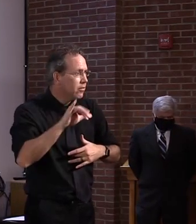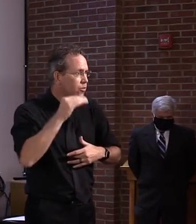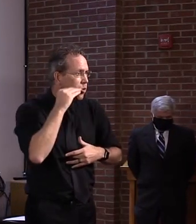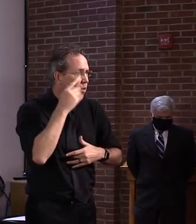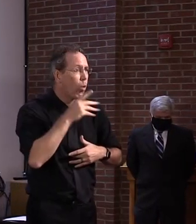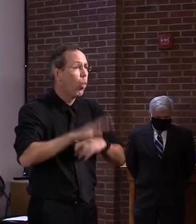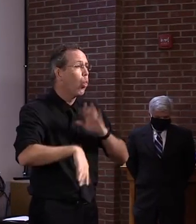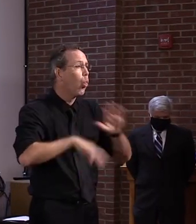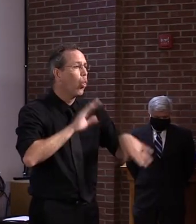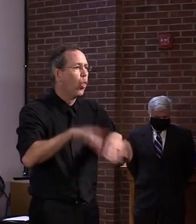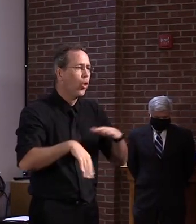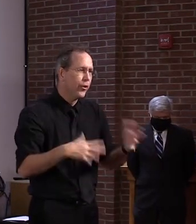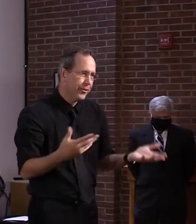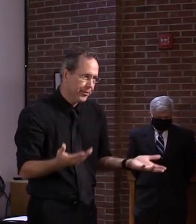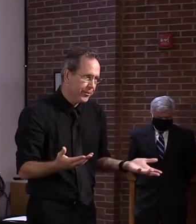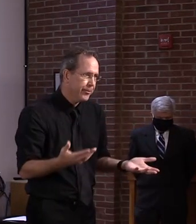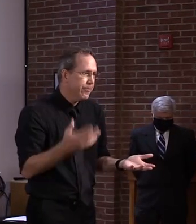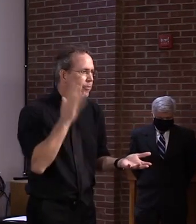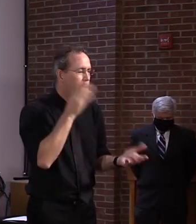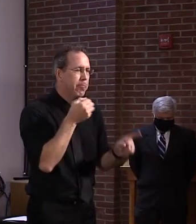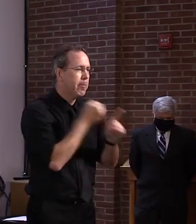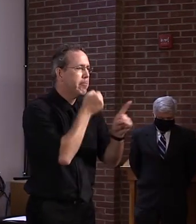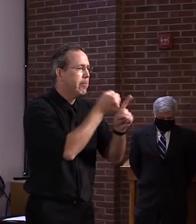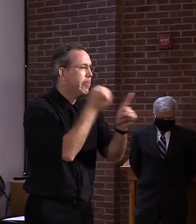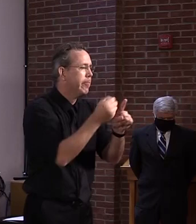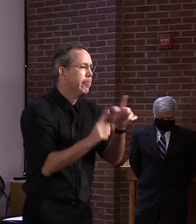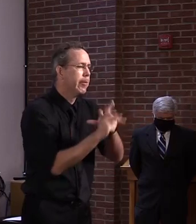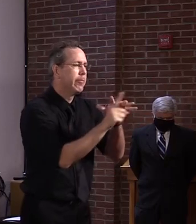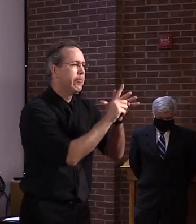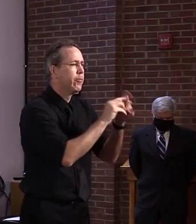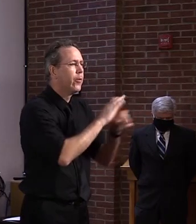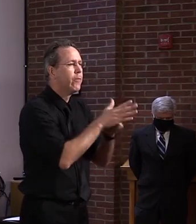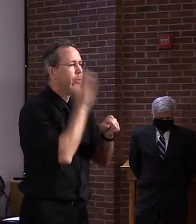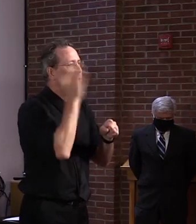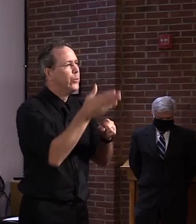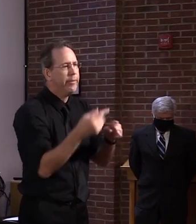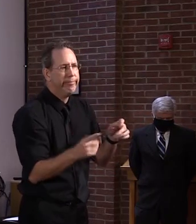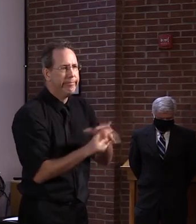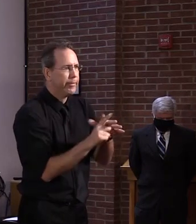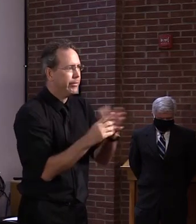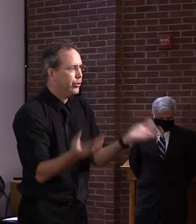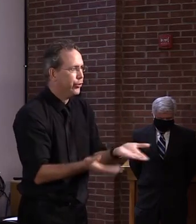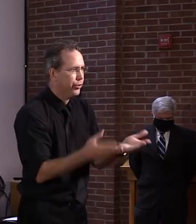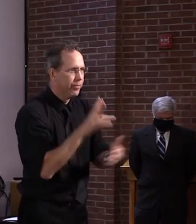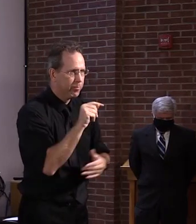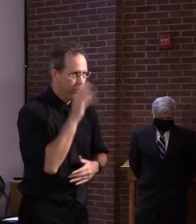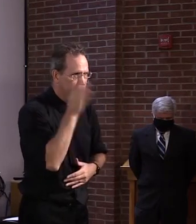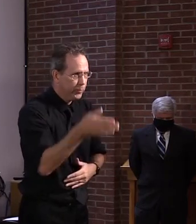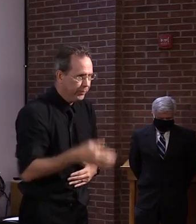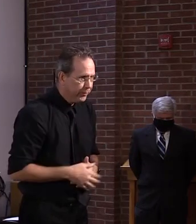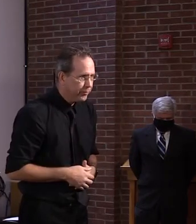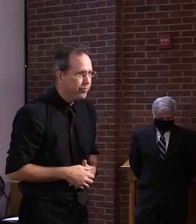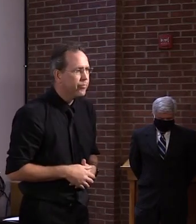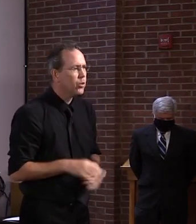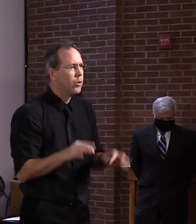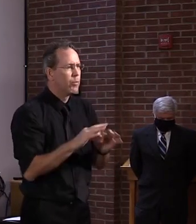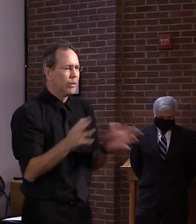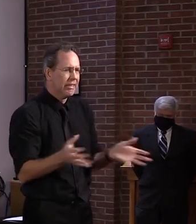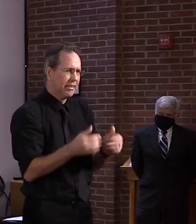level of virus suppressed to the point where you can continue to try to open up your lives again and do things.